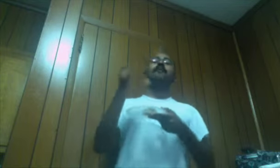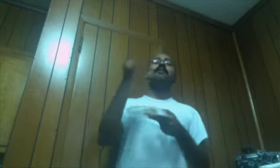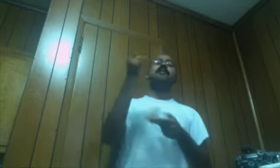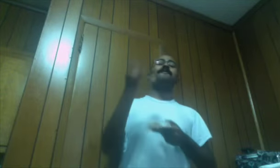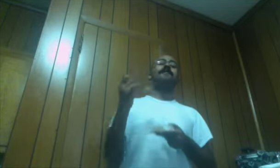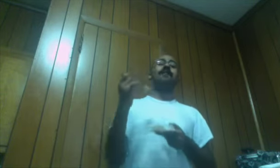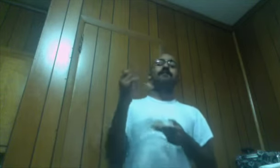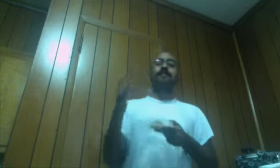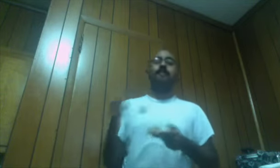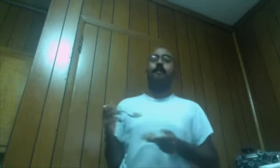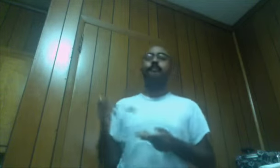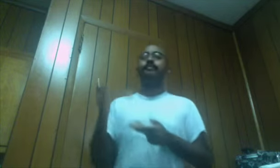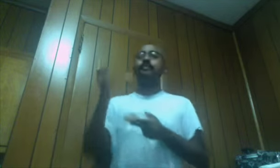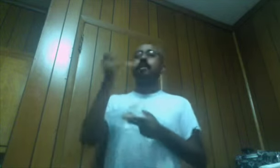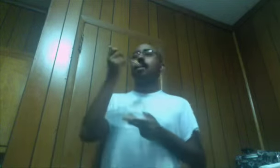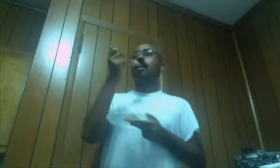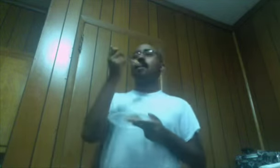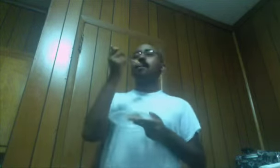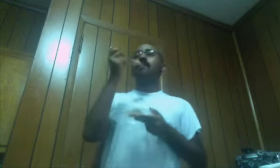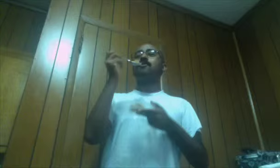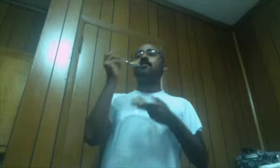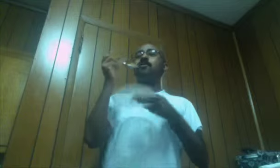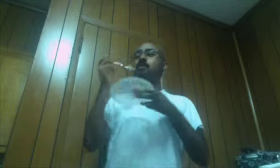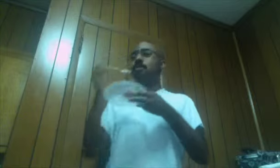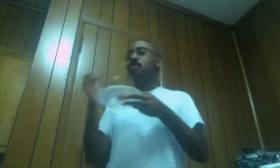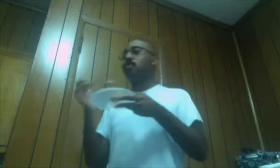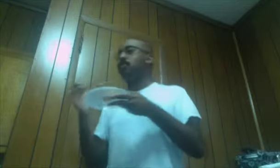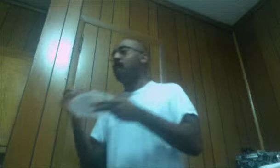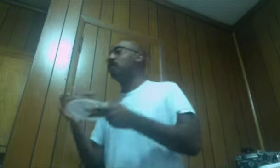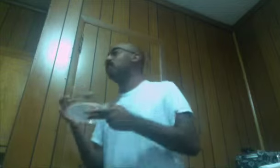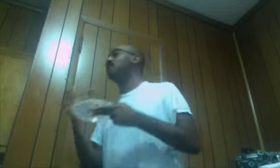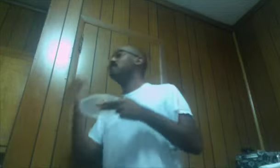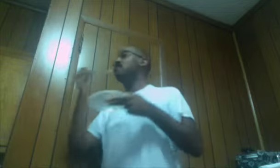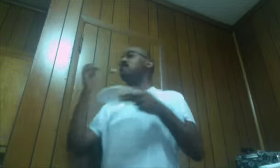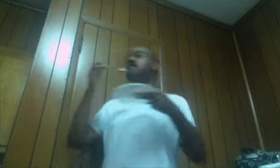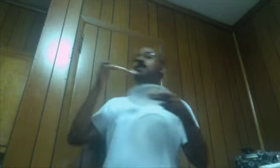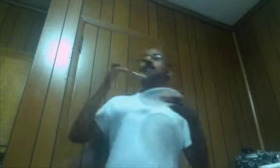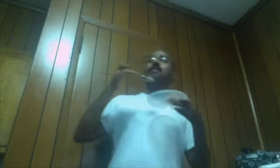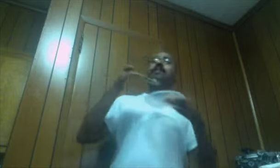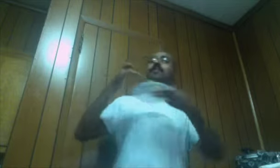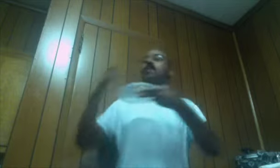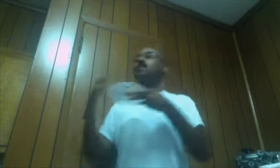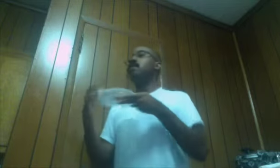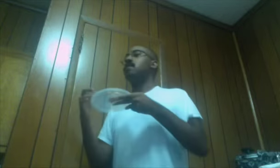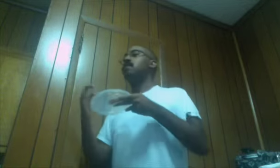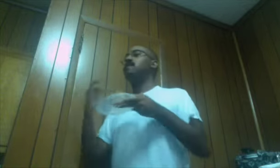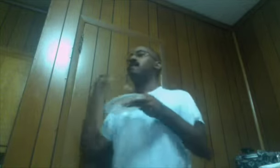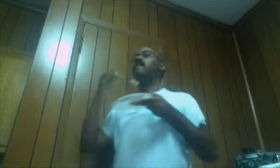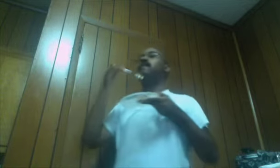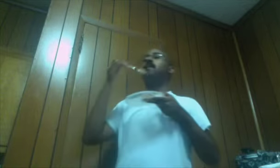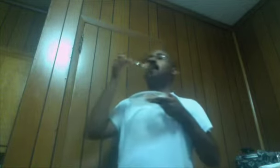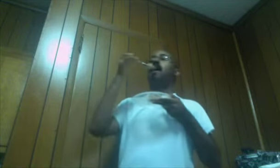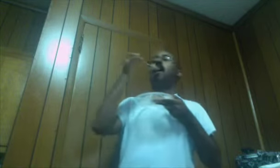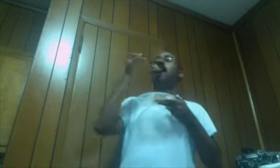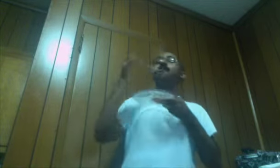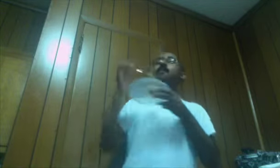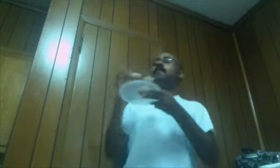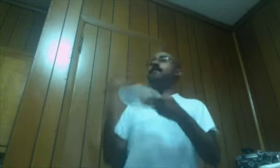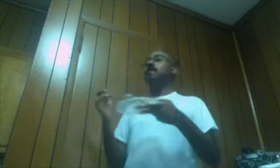a grain of flames It is just all too better That this week I'm doing a review